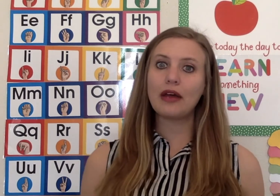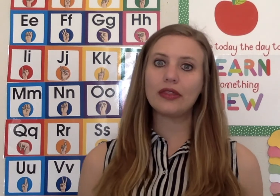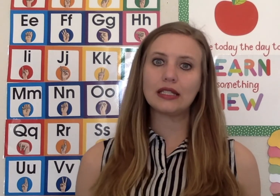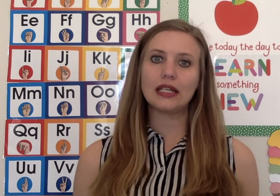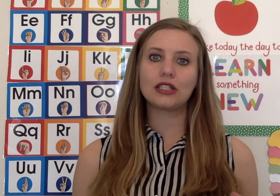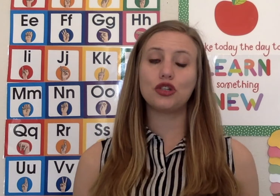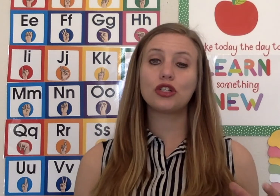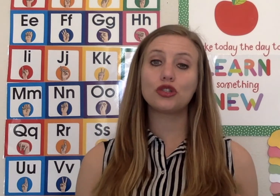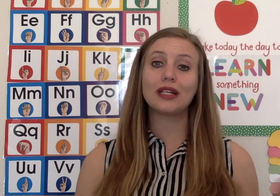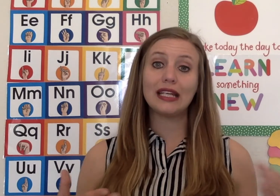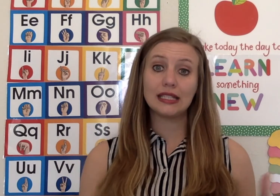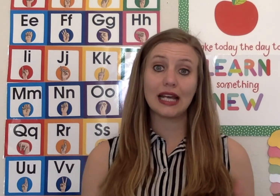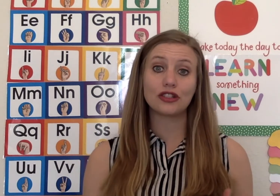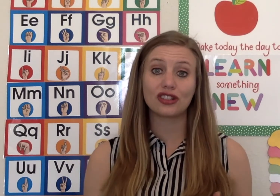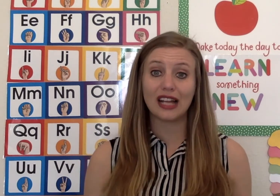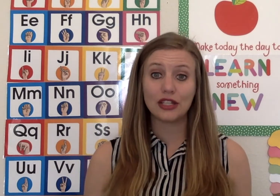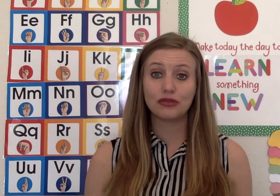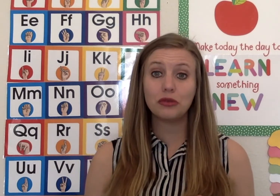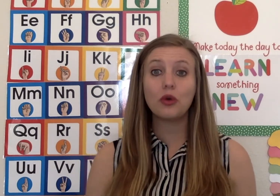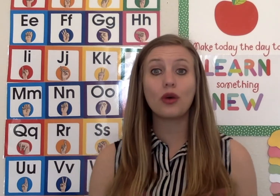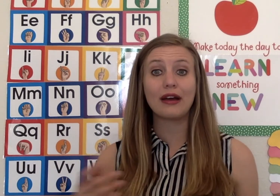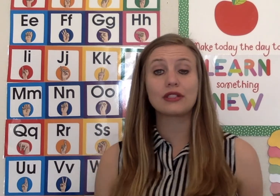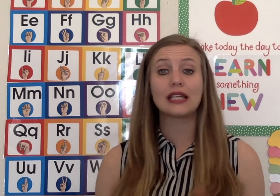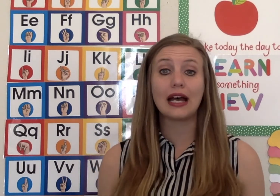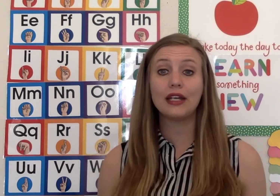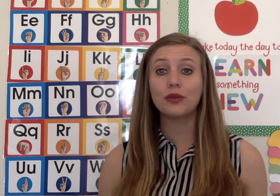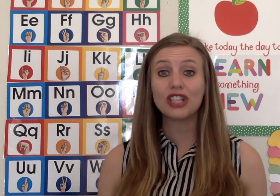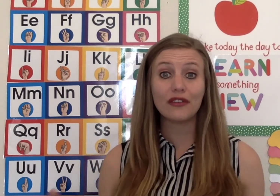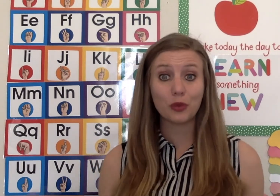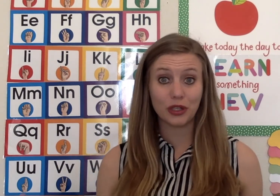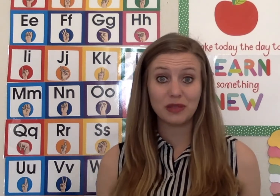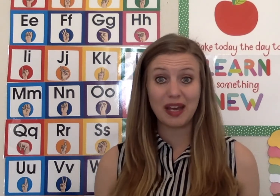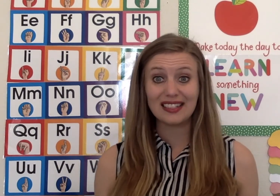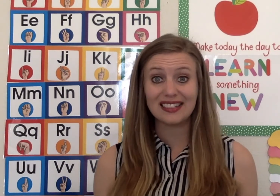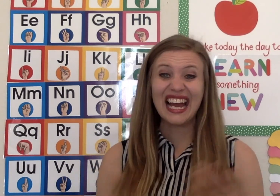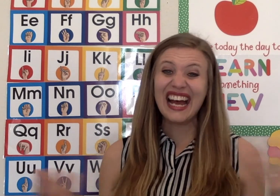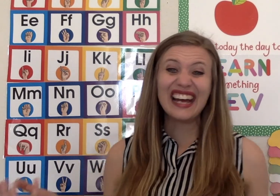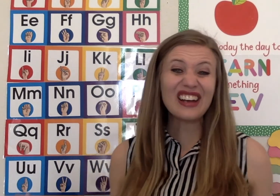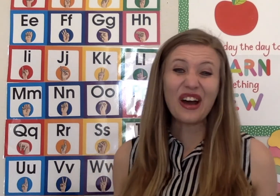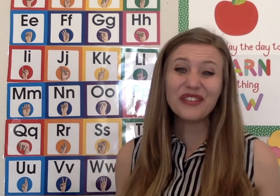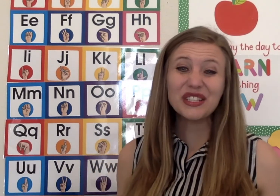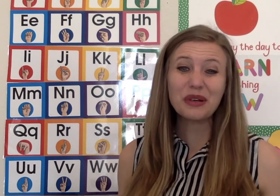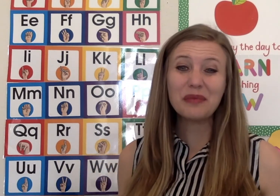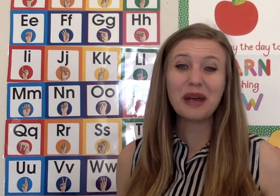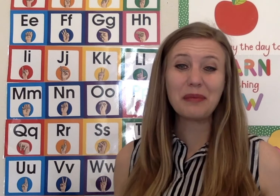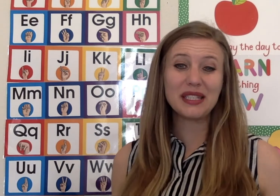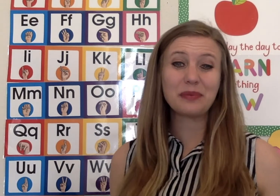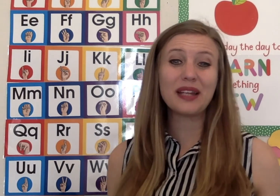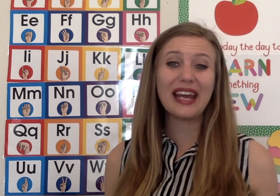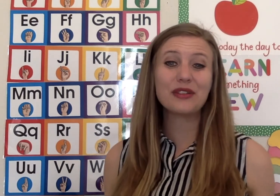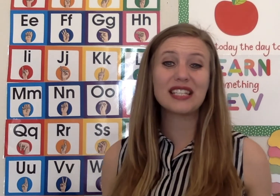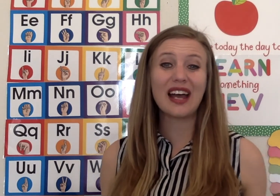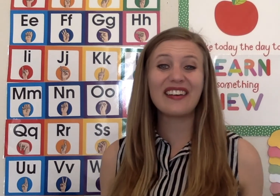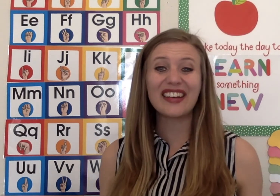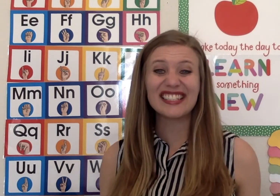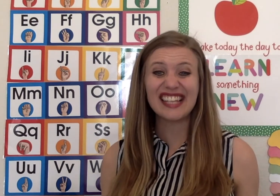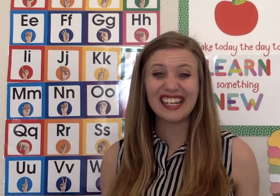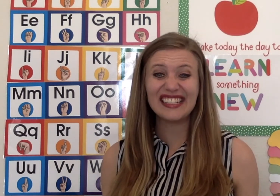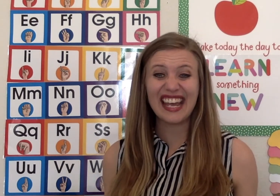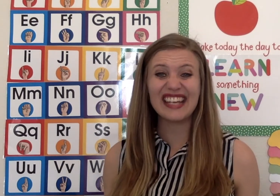this is you could do it inside your classroom or outside, whichever works best. An obvious one might be to play outside on a sunny day and